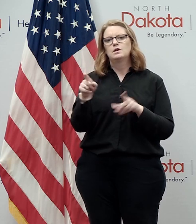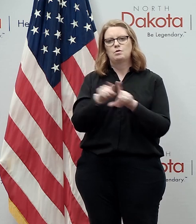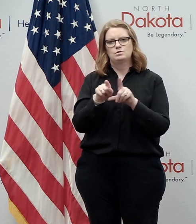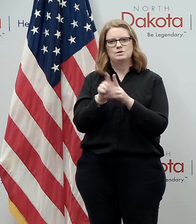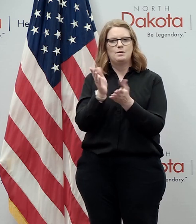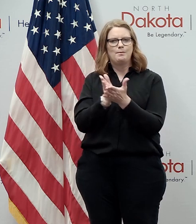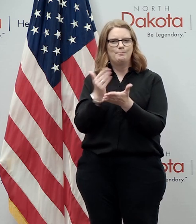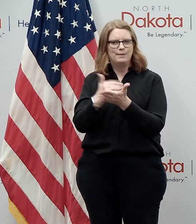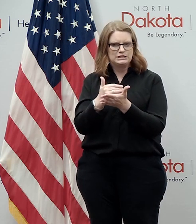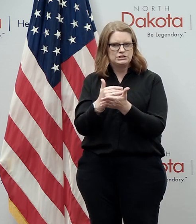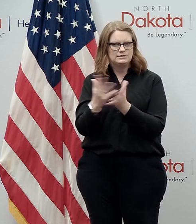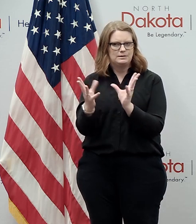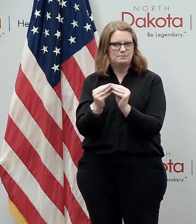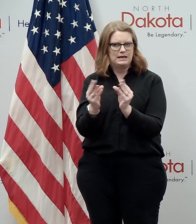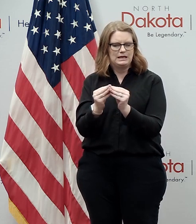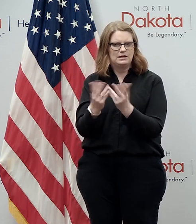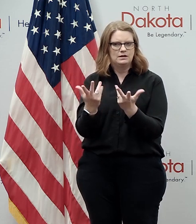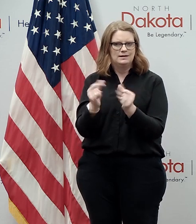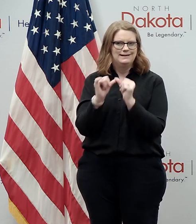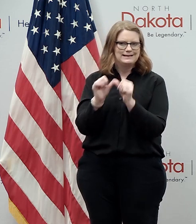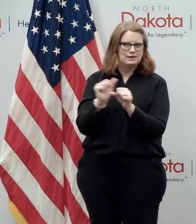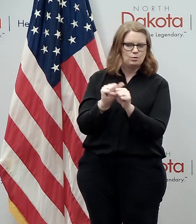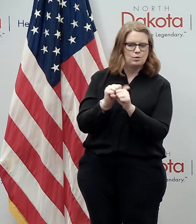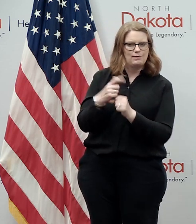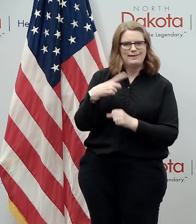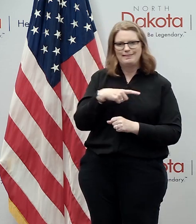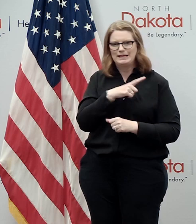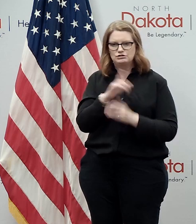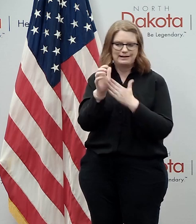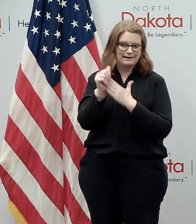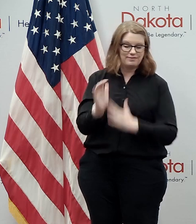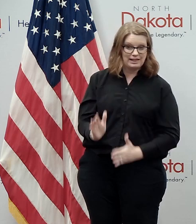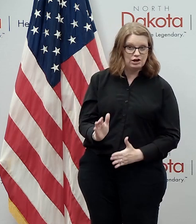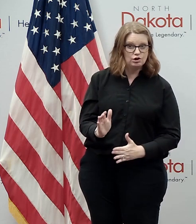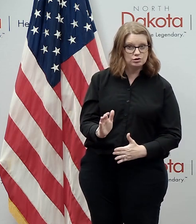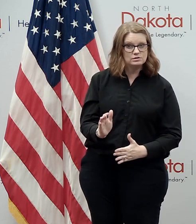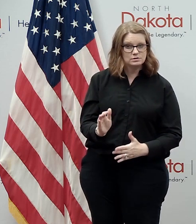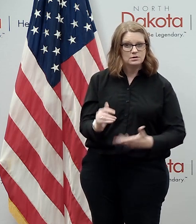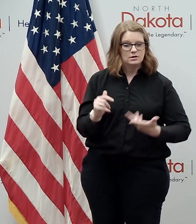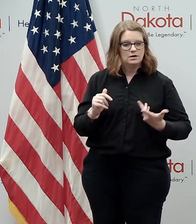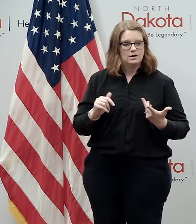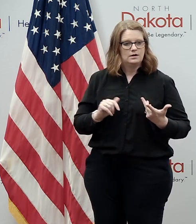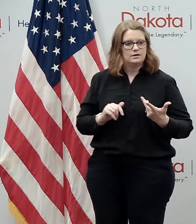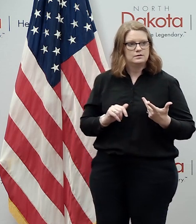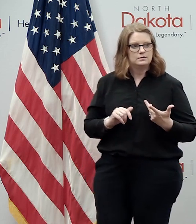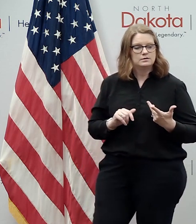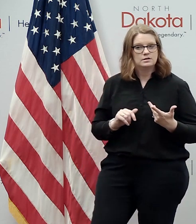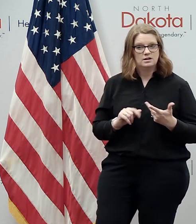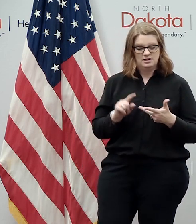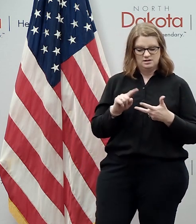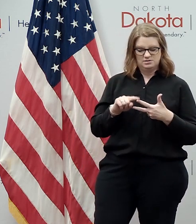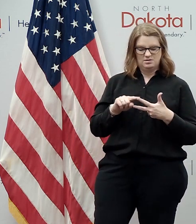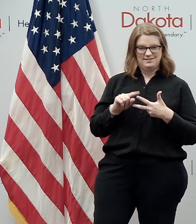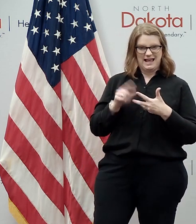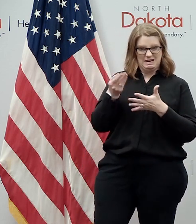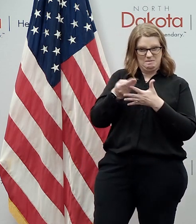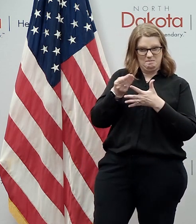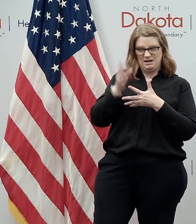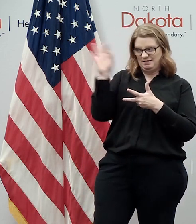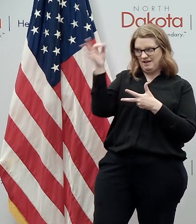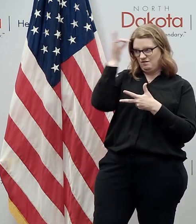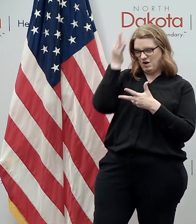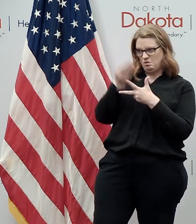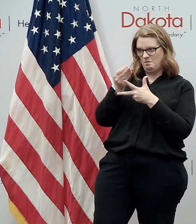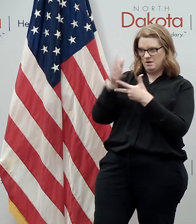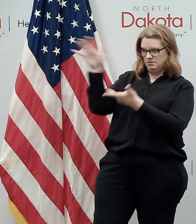budget section meeting where we're continuing to work with the legislative leaders uh to make sure that we're spending those dollars that we're giving us